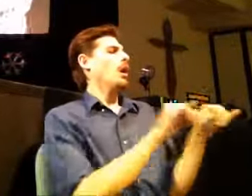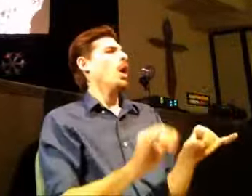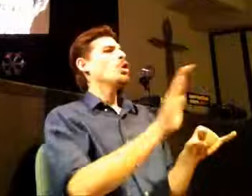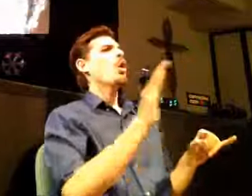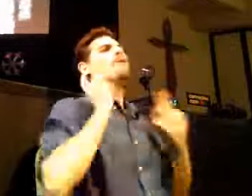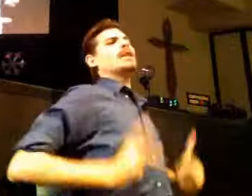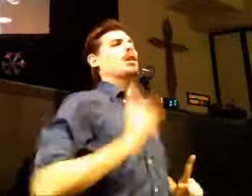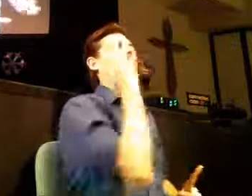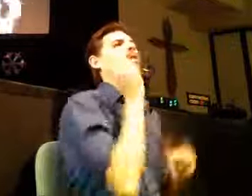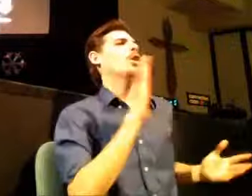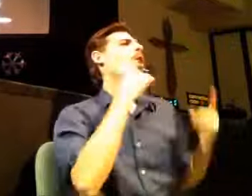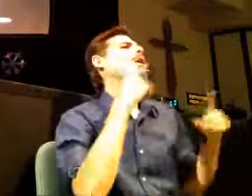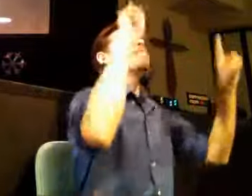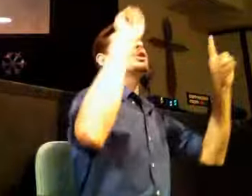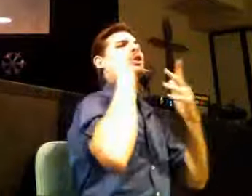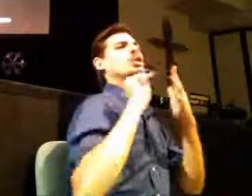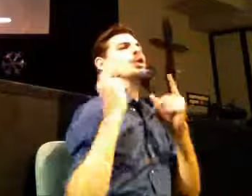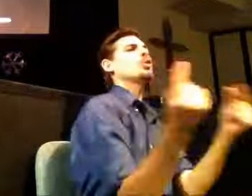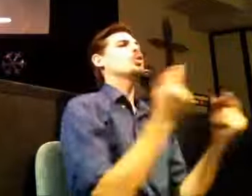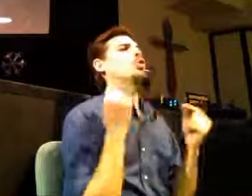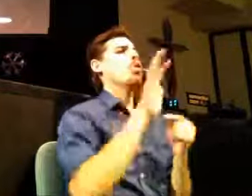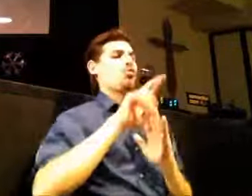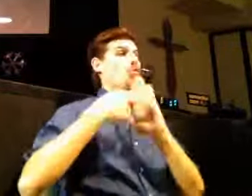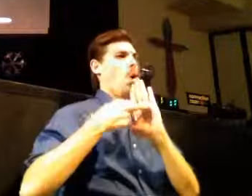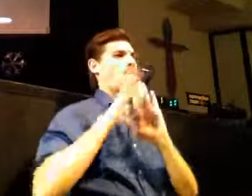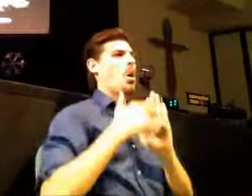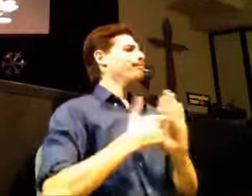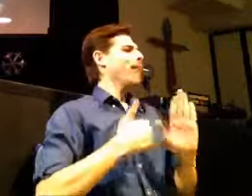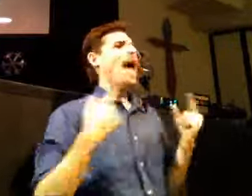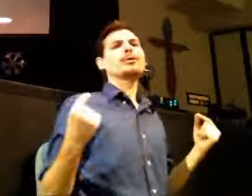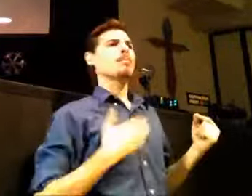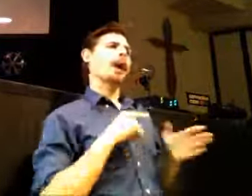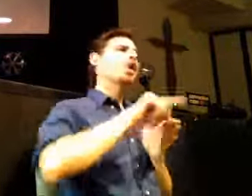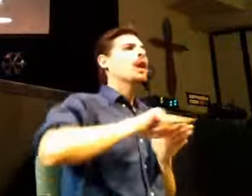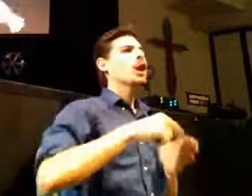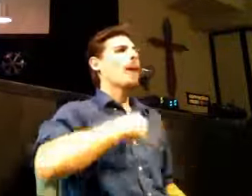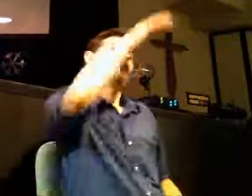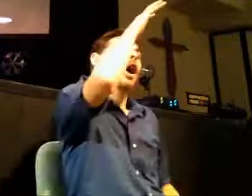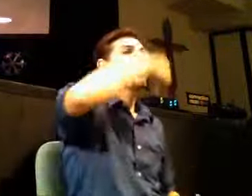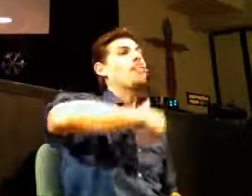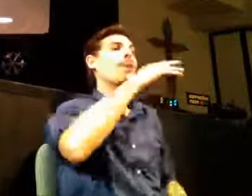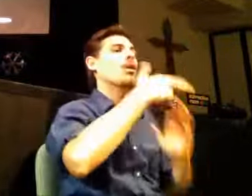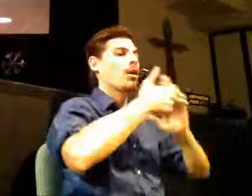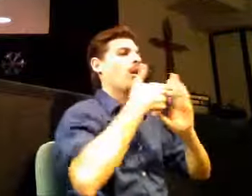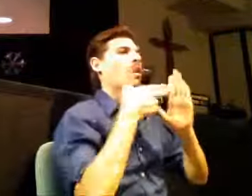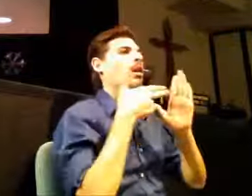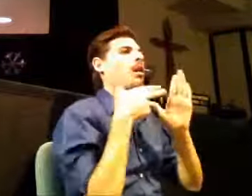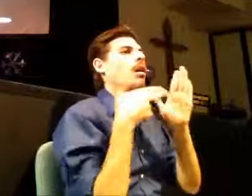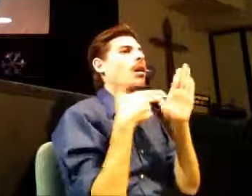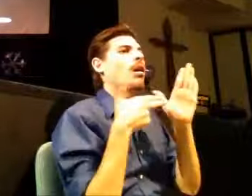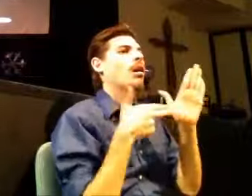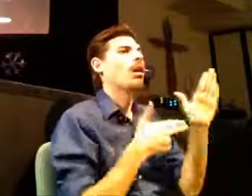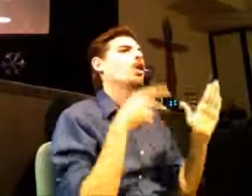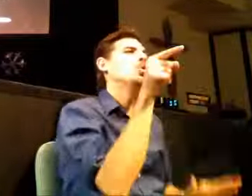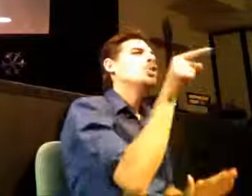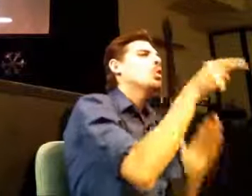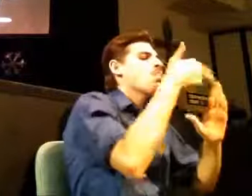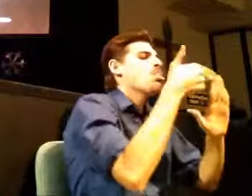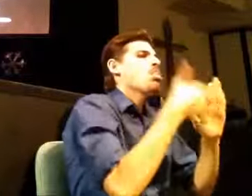are of the things that we have or oh it wants us to think of ourselves in terms of our roles in this world what my career is or my father or mother or a child or daughter it wants us to think of all of those other things and when we get pulled into those